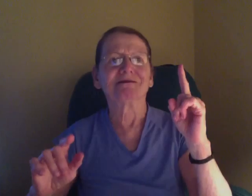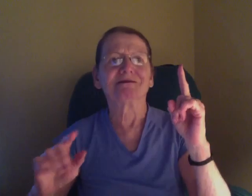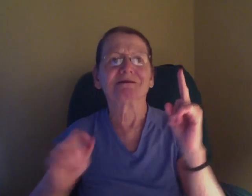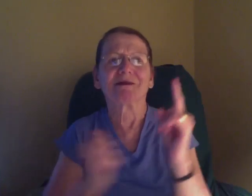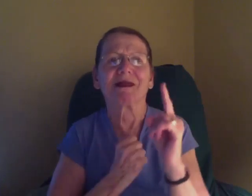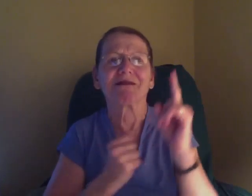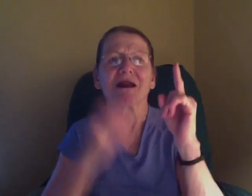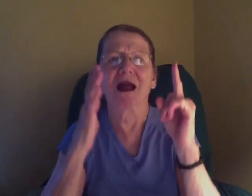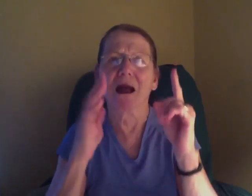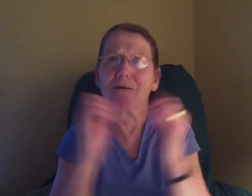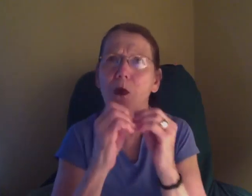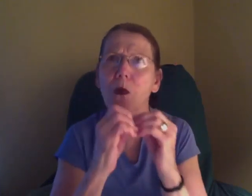She mother, the